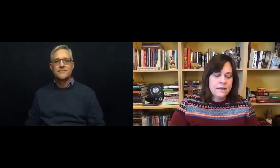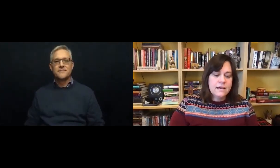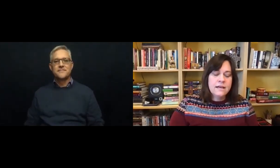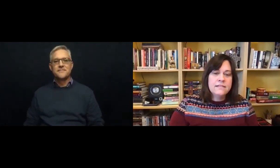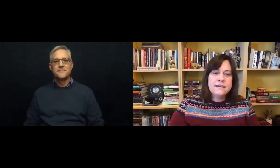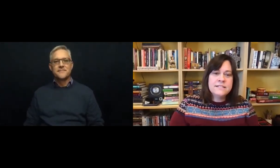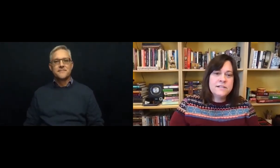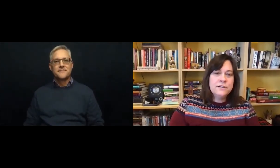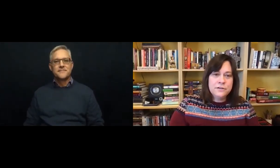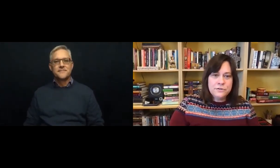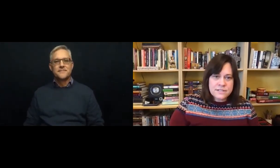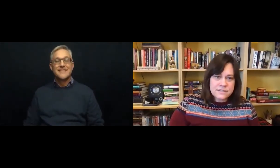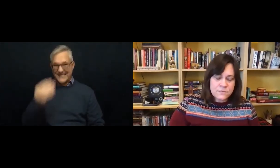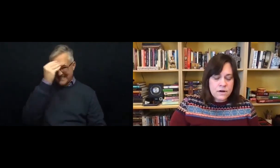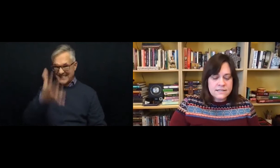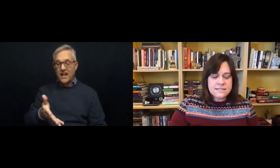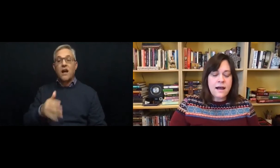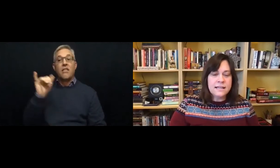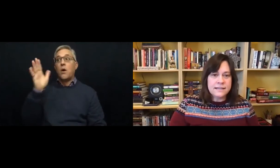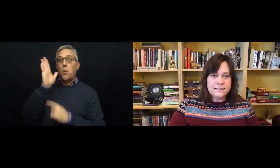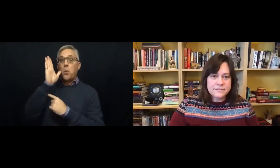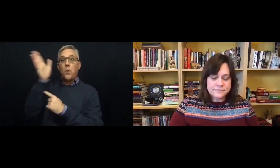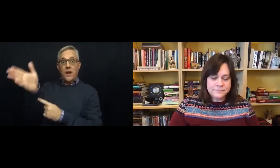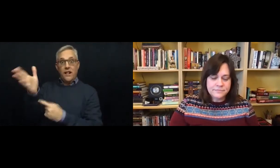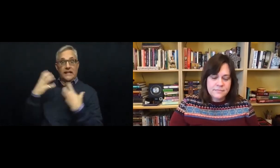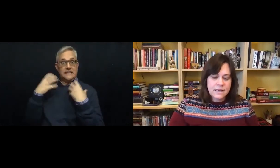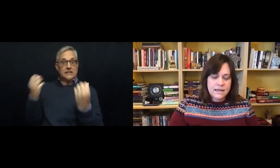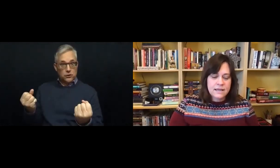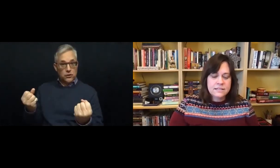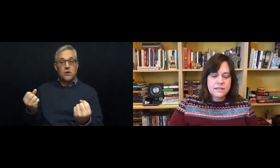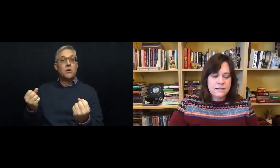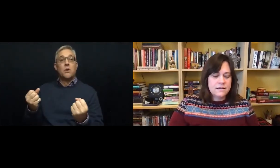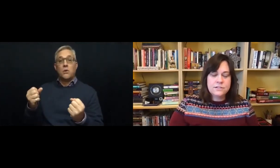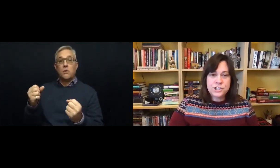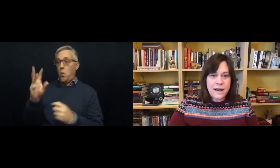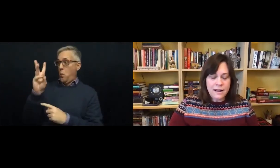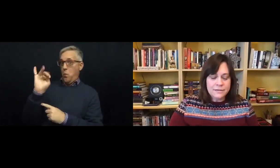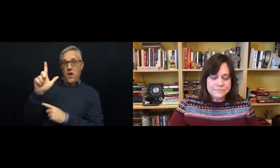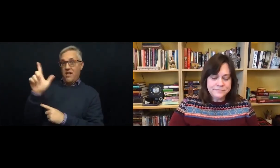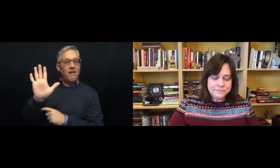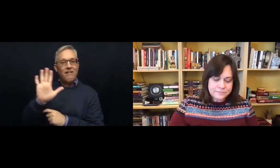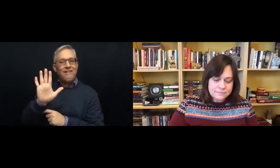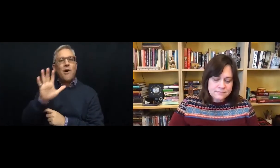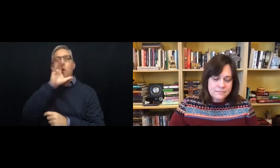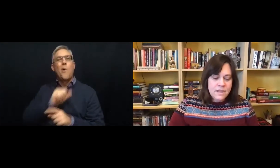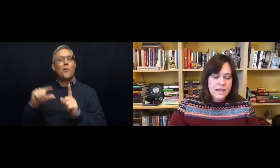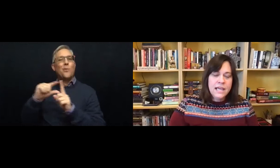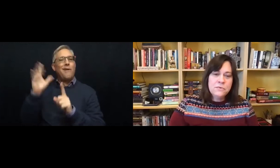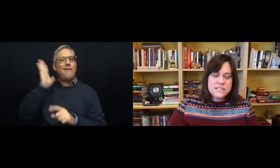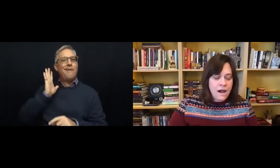They still use this word in Scotland, shall. It was a